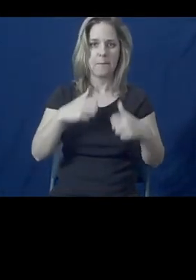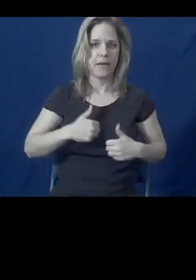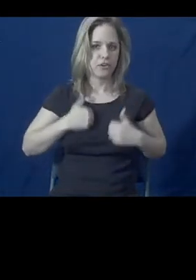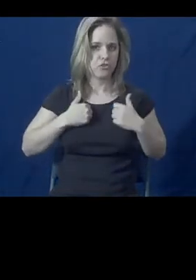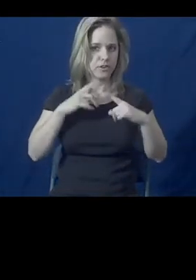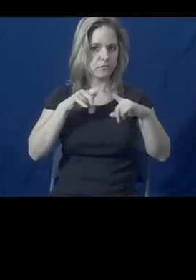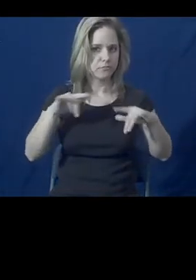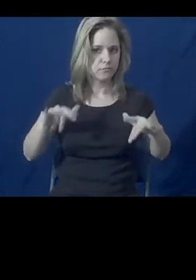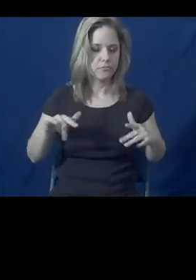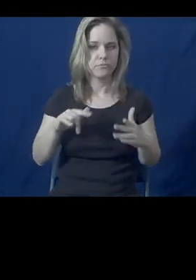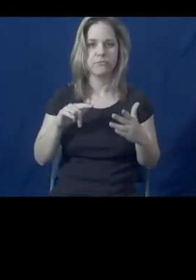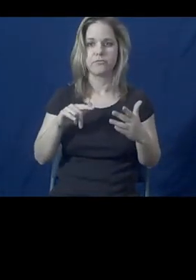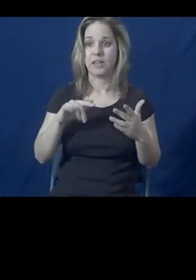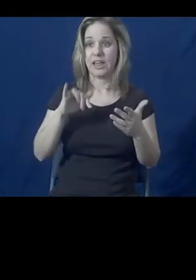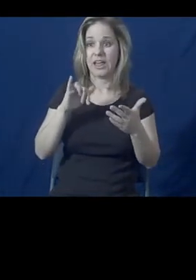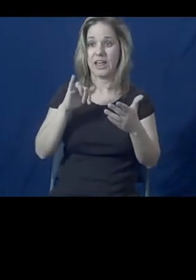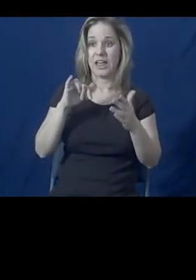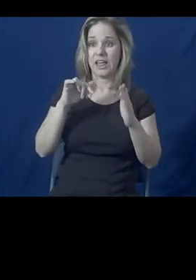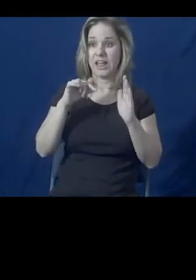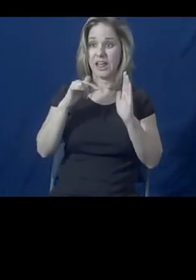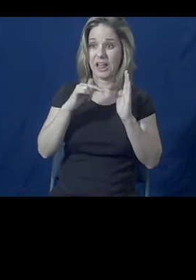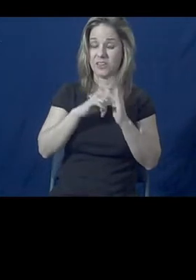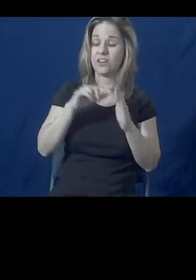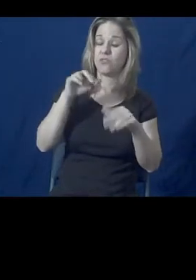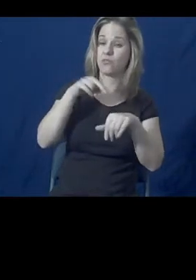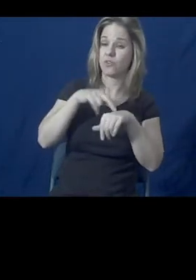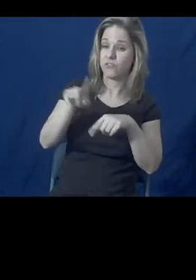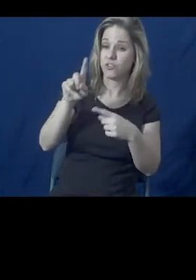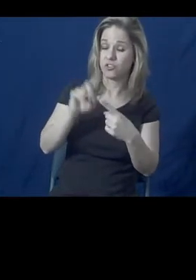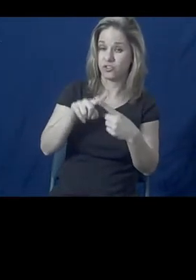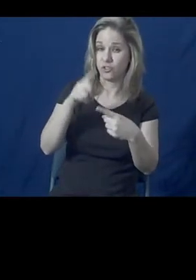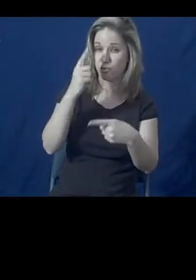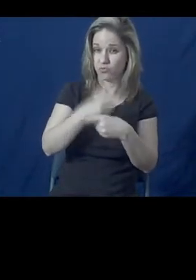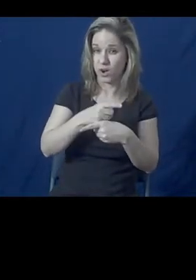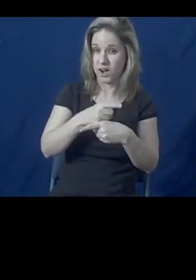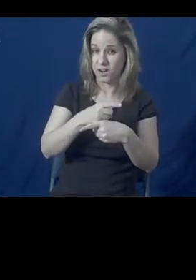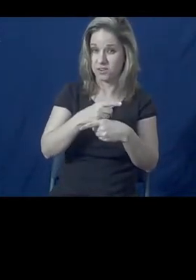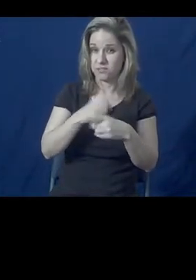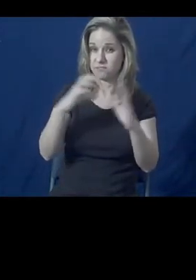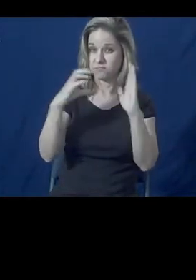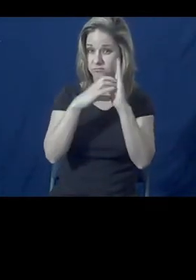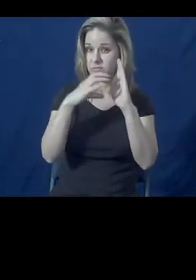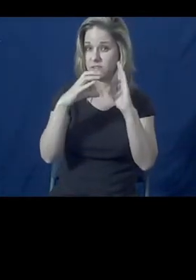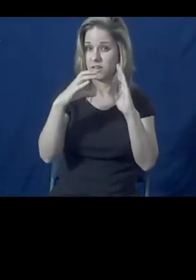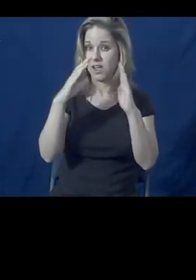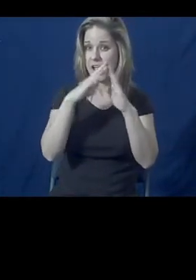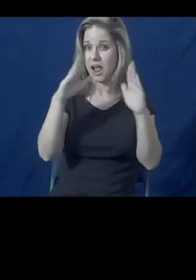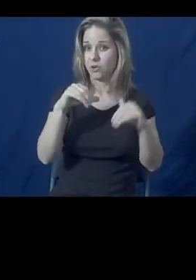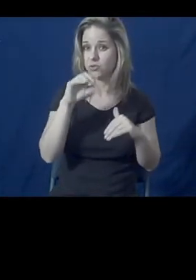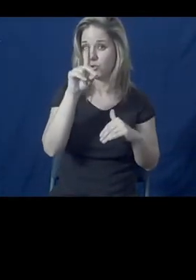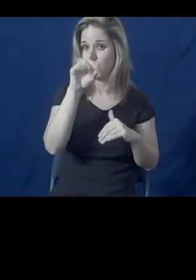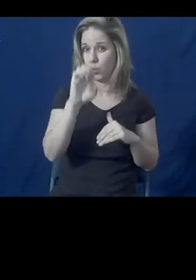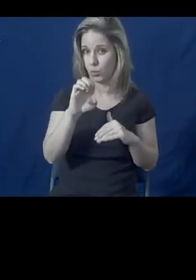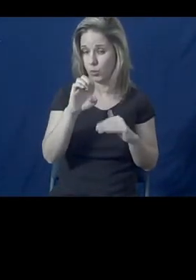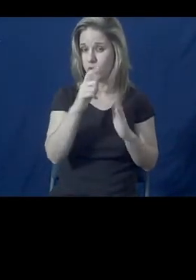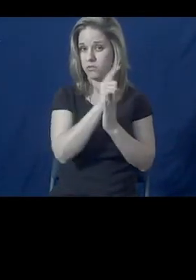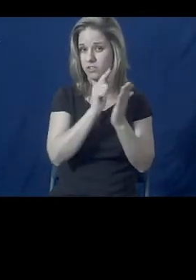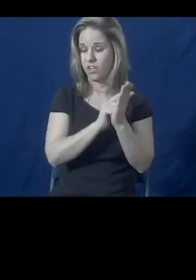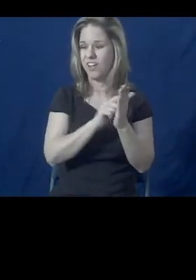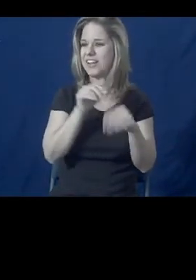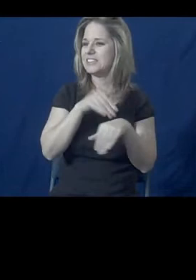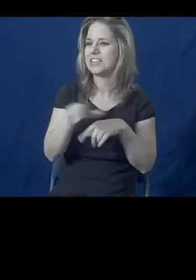that refers to the appropriate section of the housing code that can then be sent to a landlord really without the need to